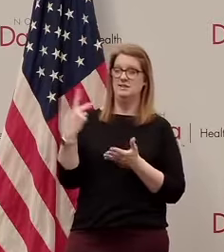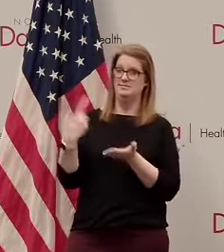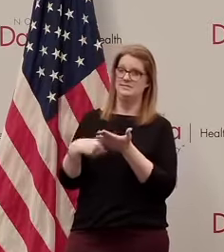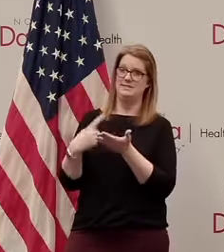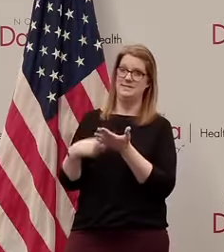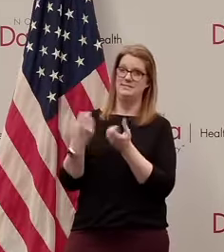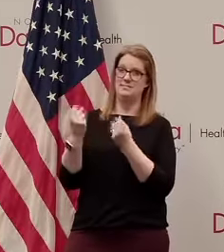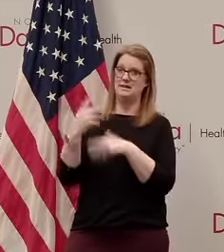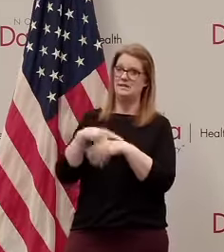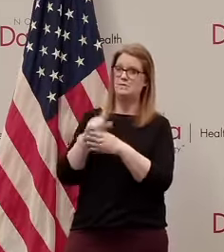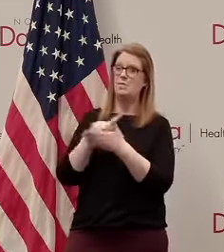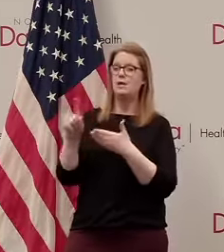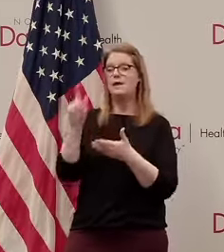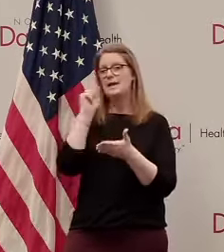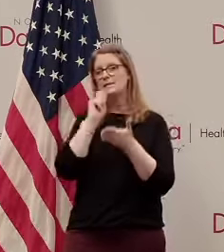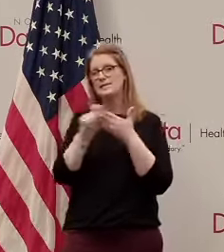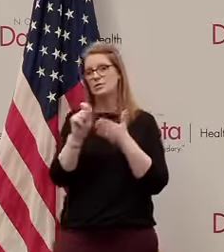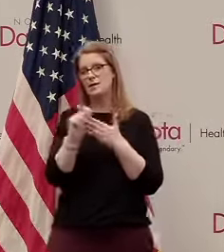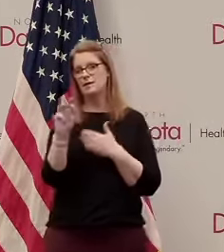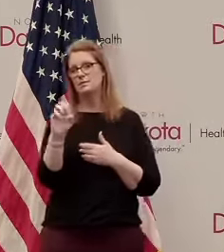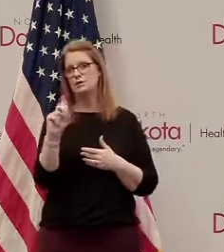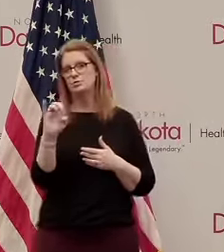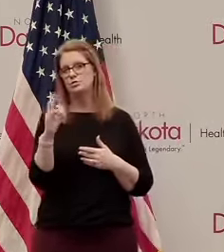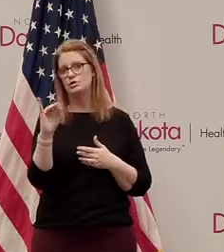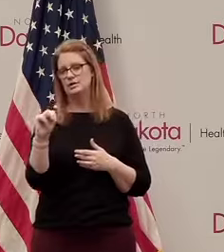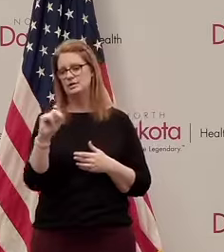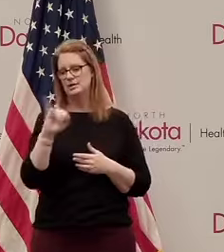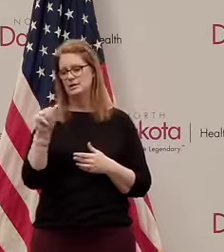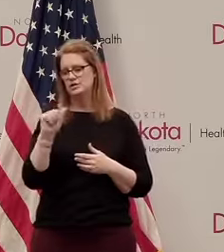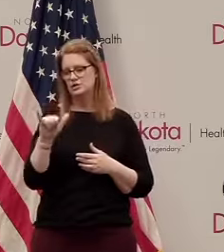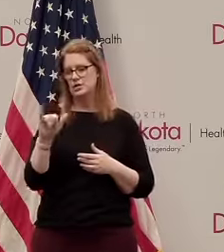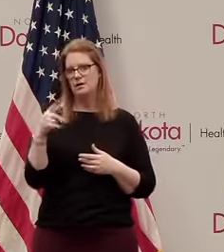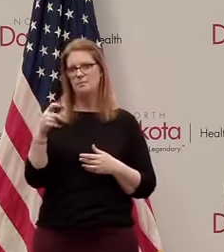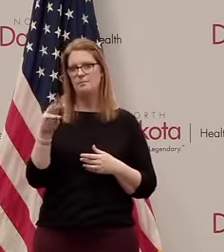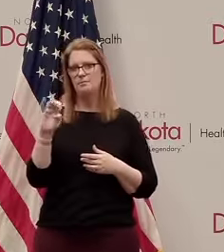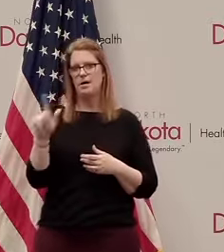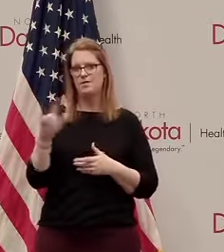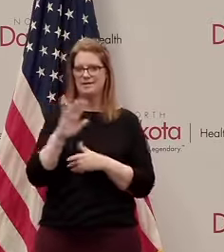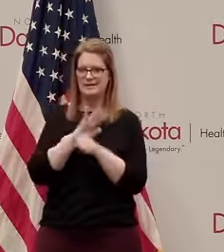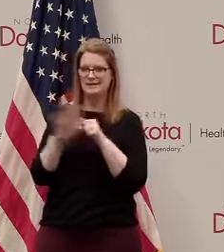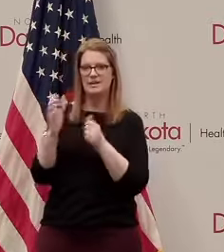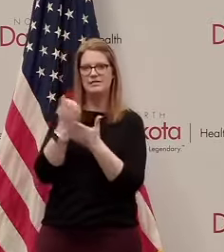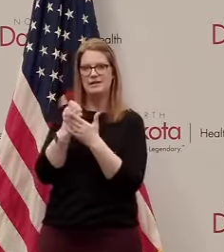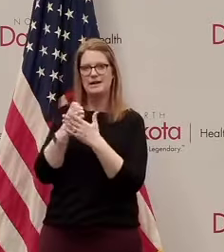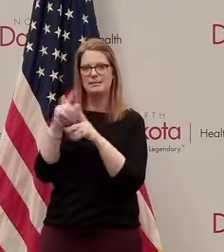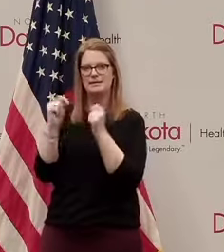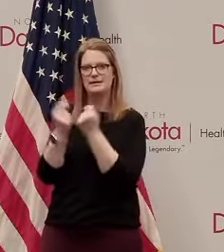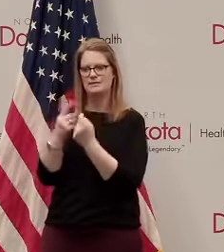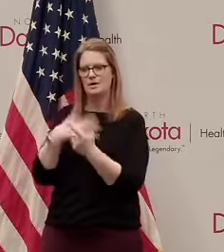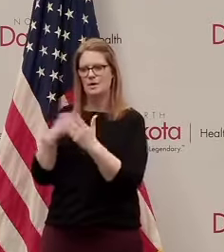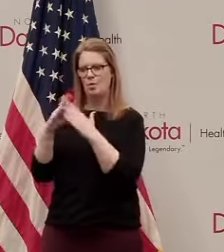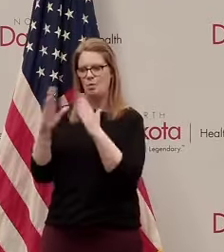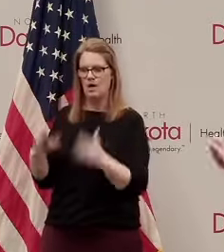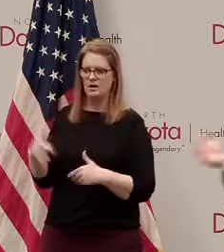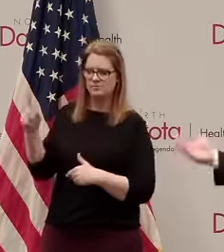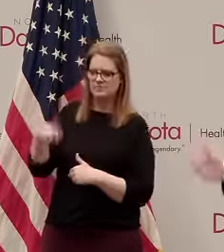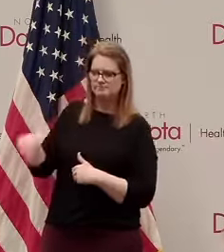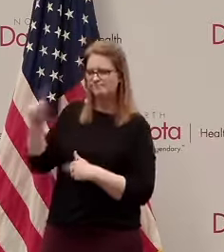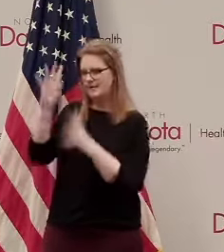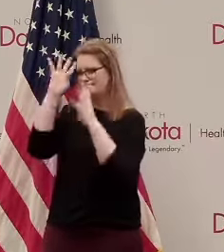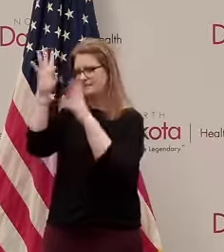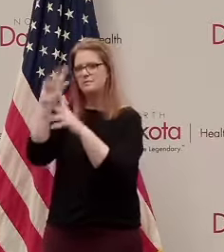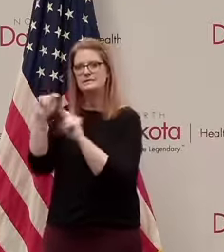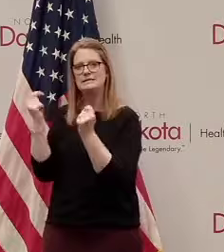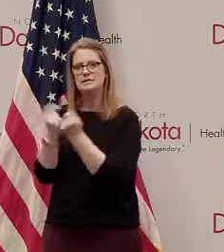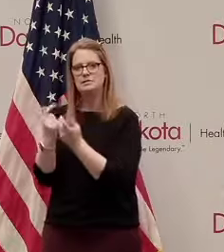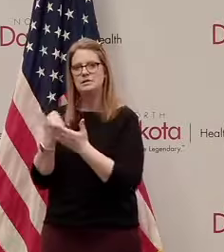week um secretary mnuchin again jay powell and the entire economic team at the white house for coming up with this program that should help